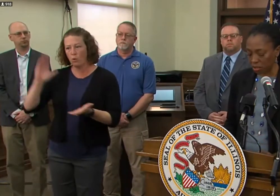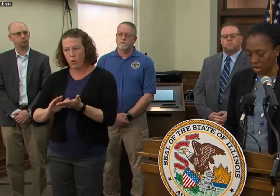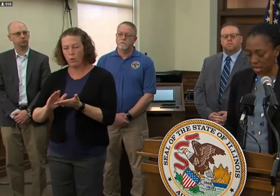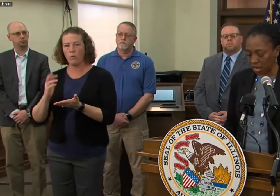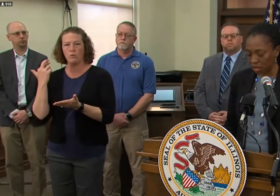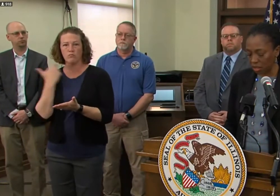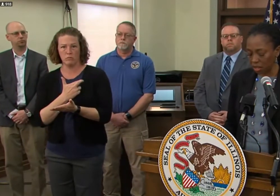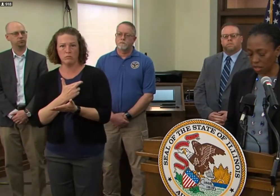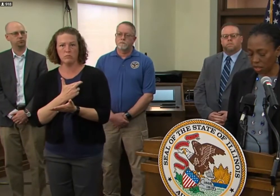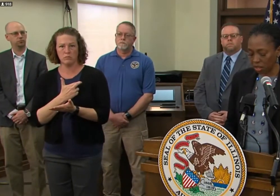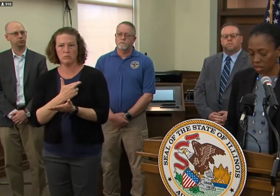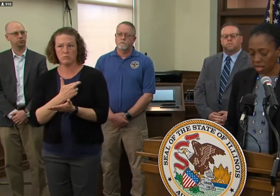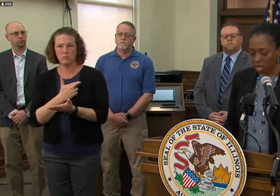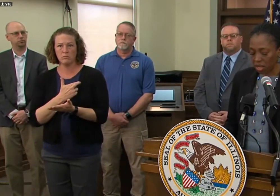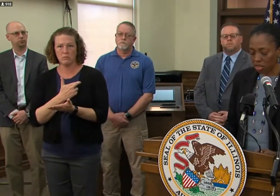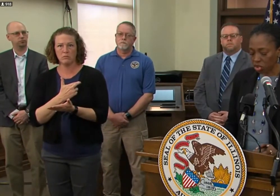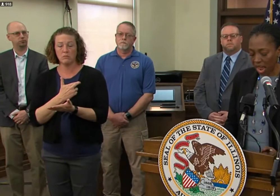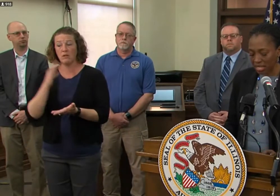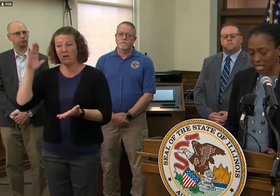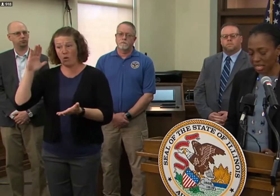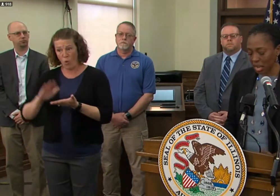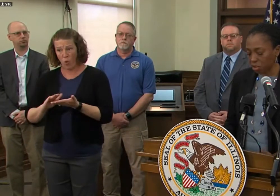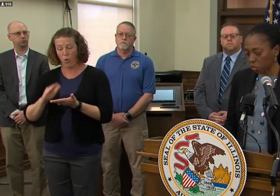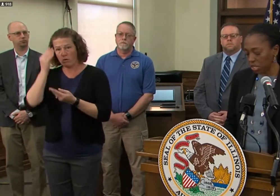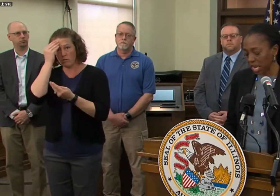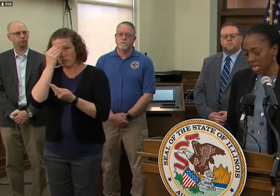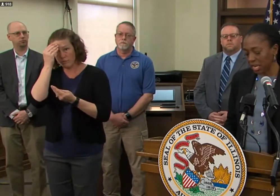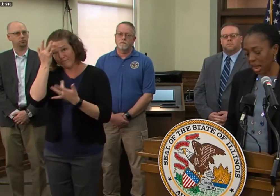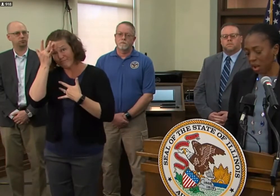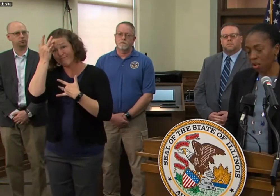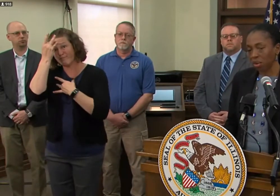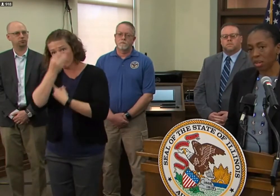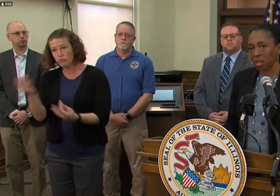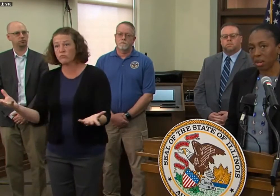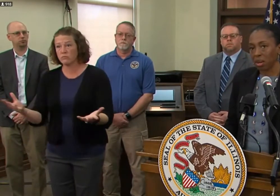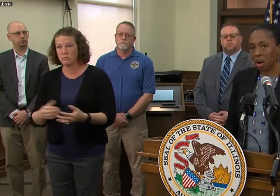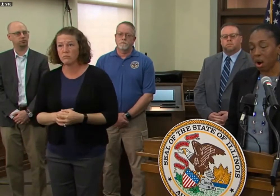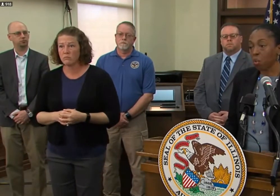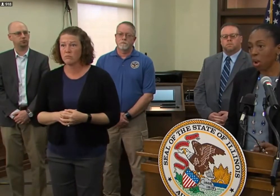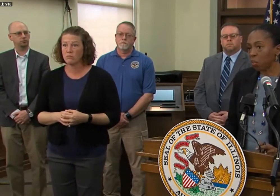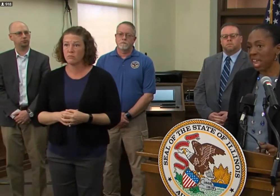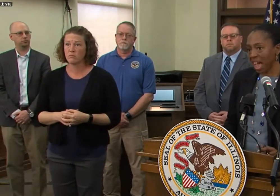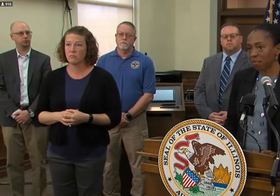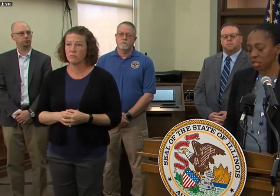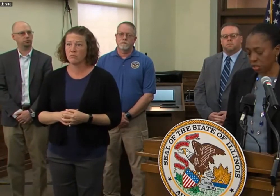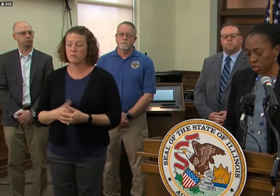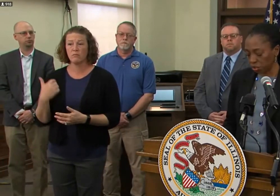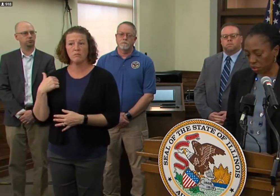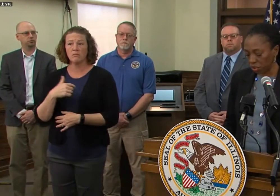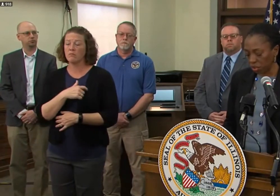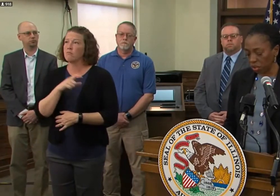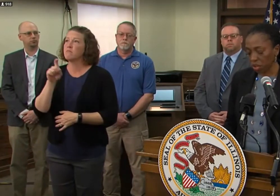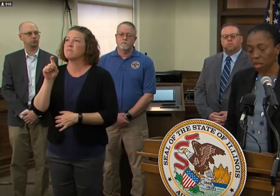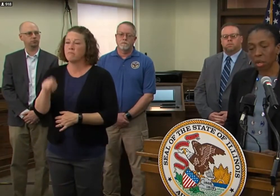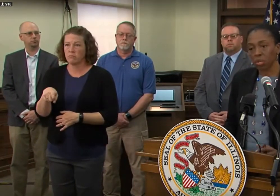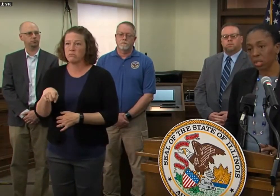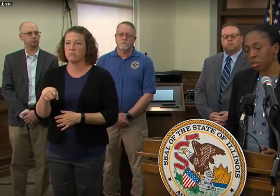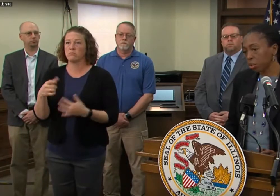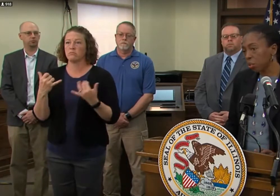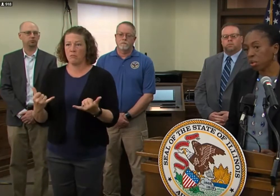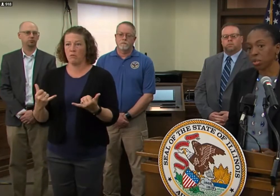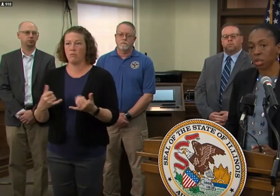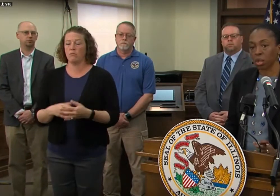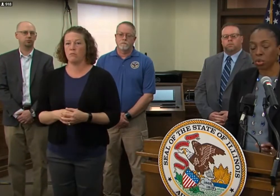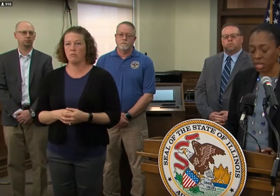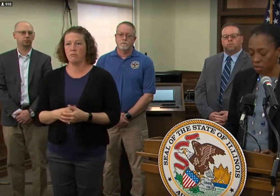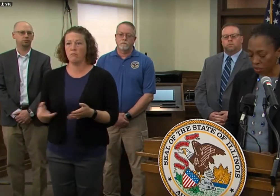transmitting it. The drastic steps we're taking now are what we have to do. Closing